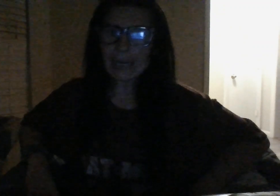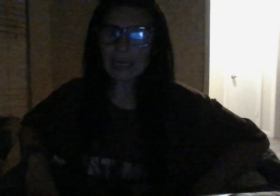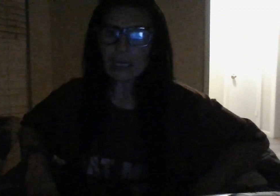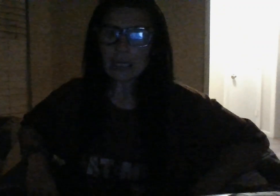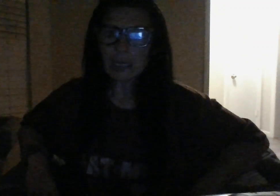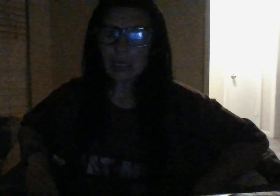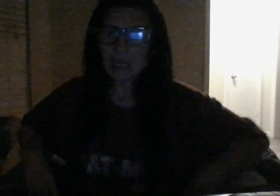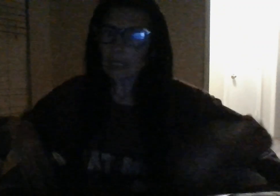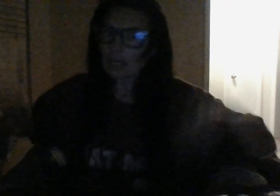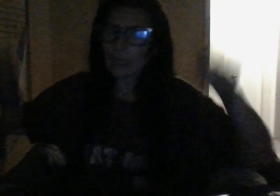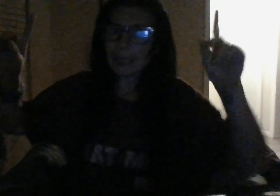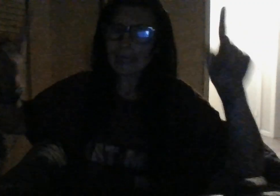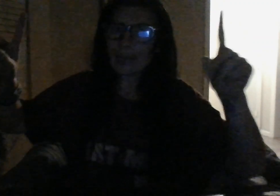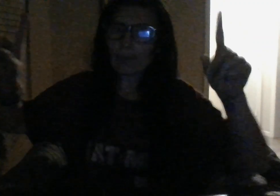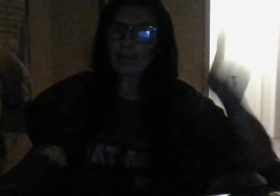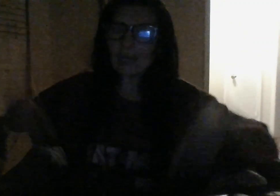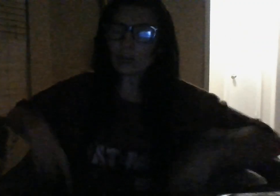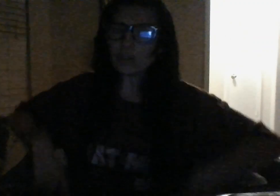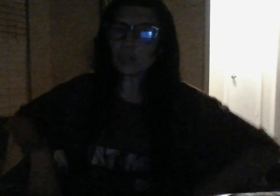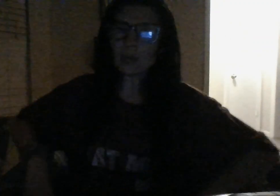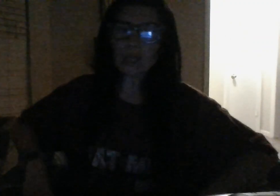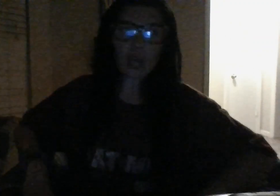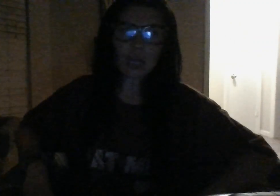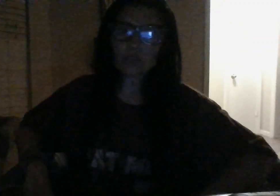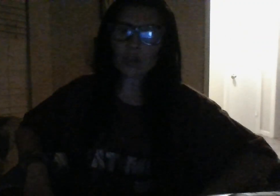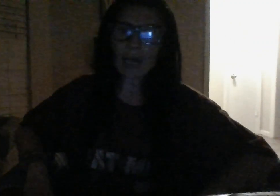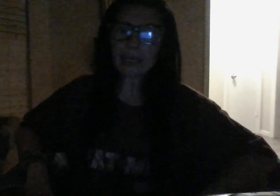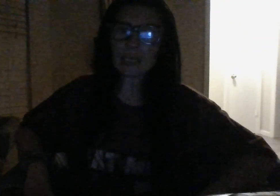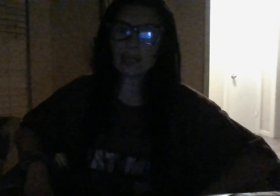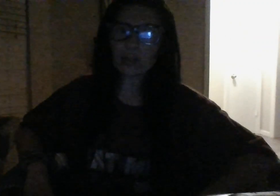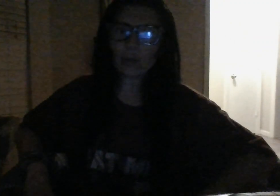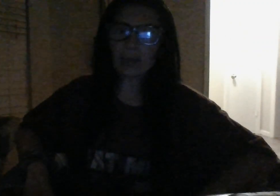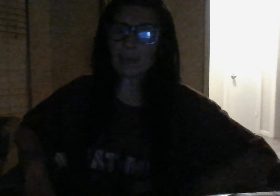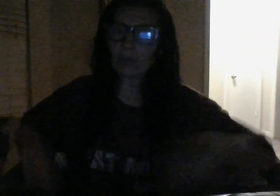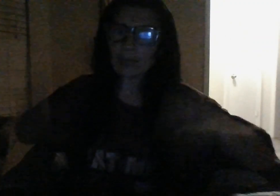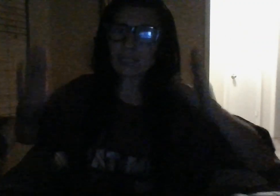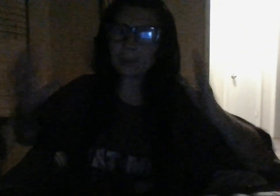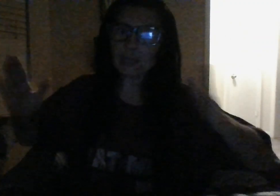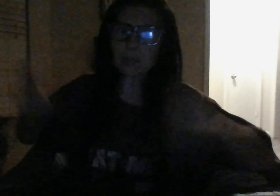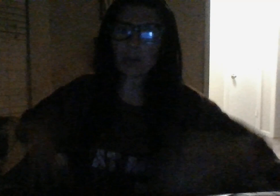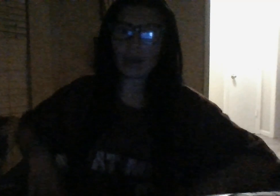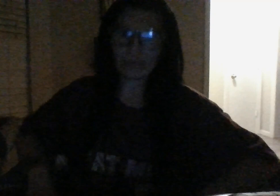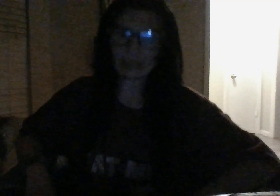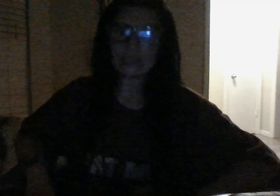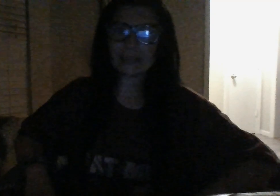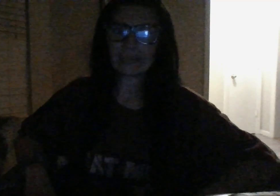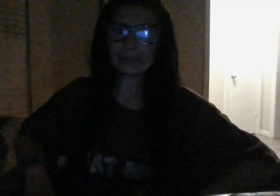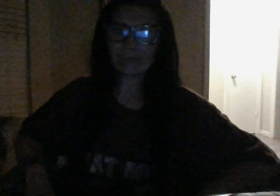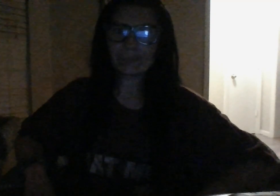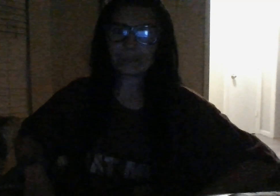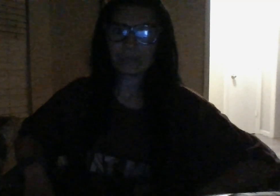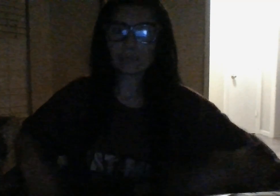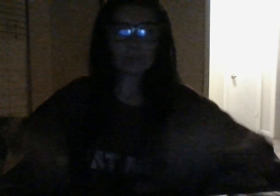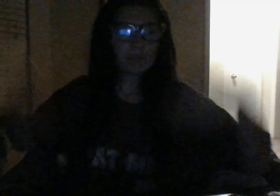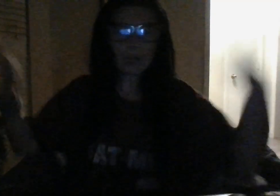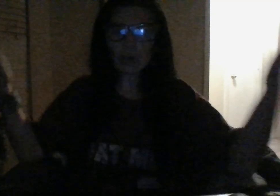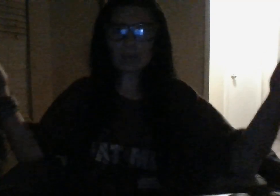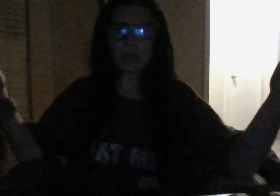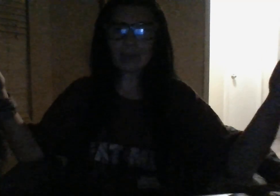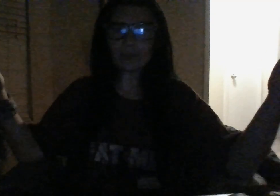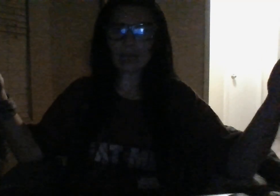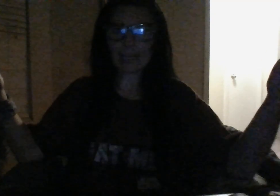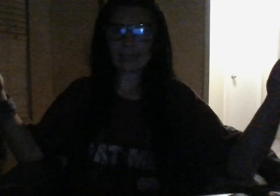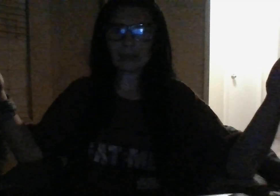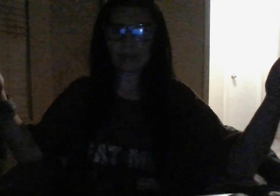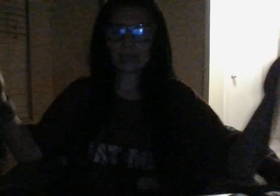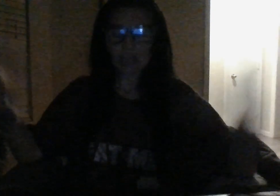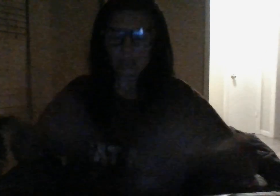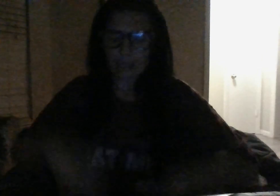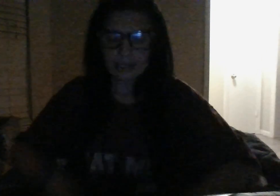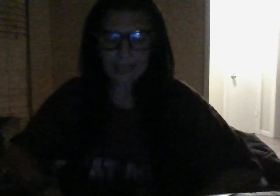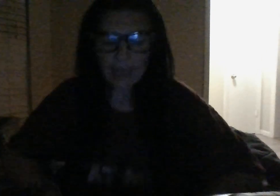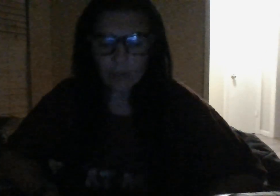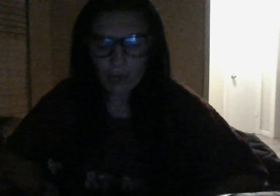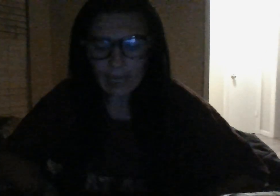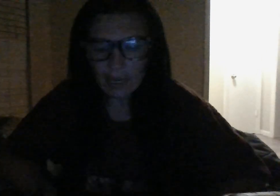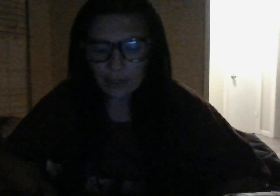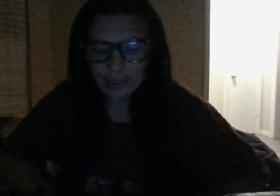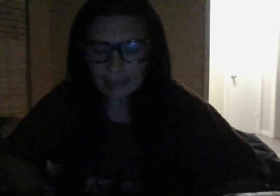money can we enter into a contract in an agreement we'd split the profits period point blank someone else